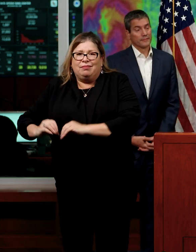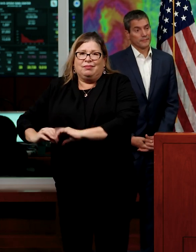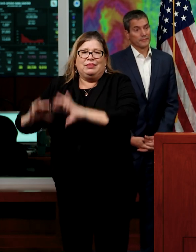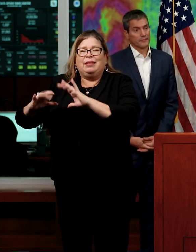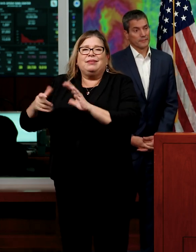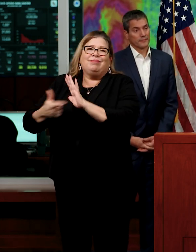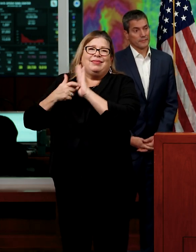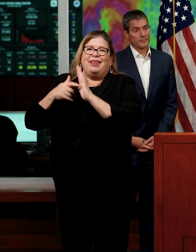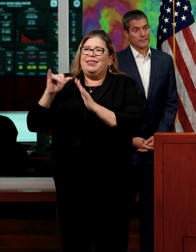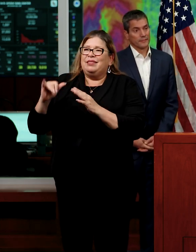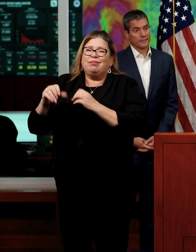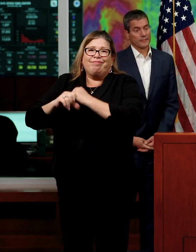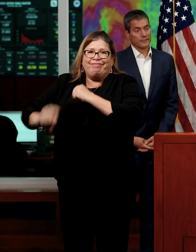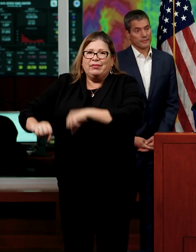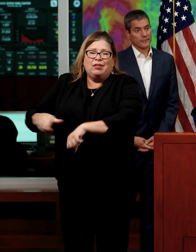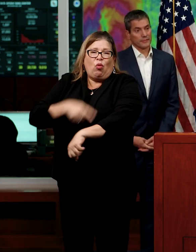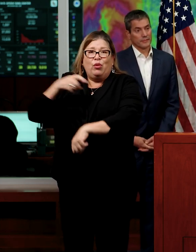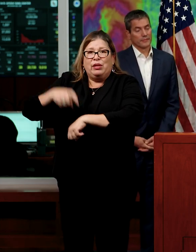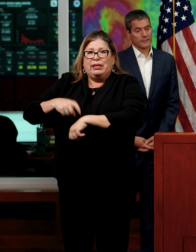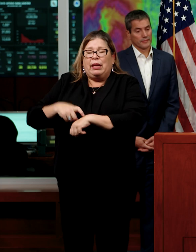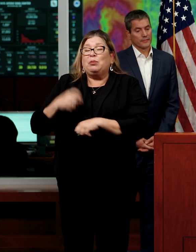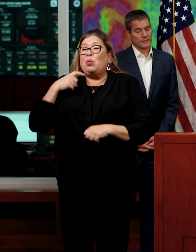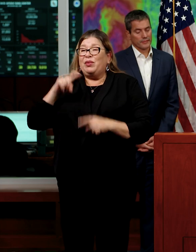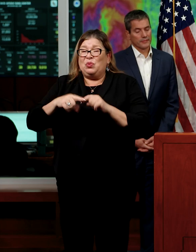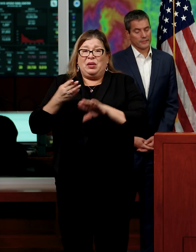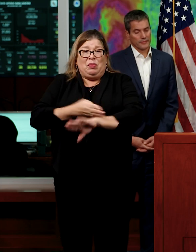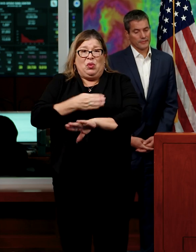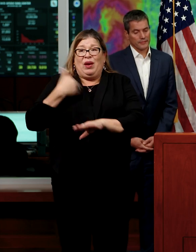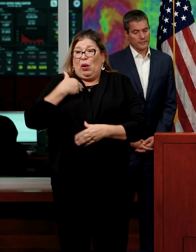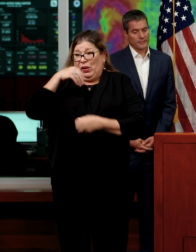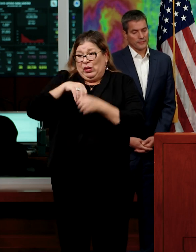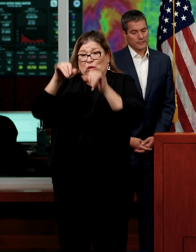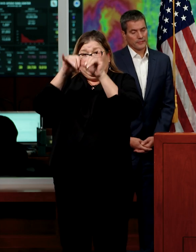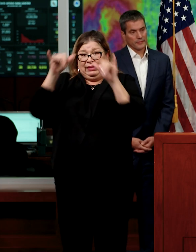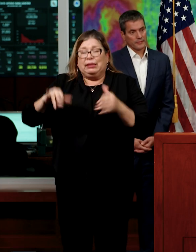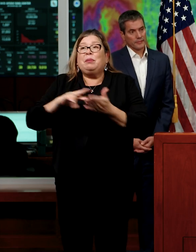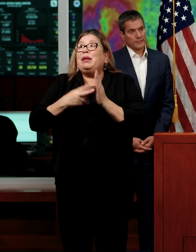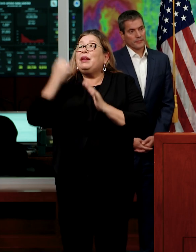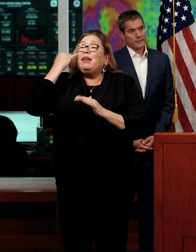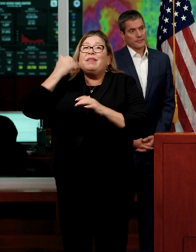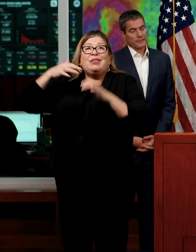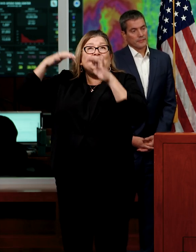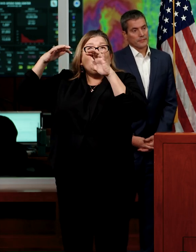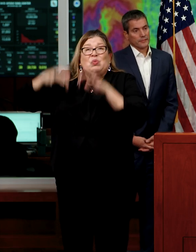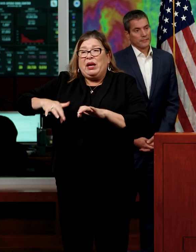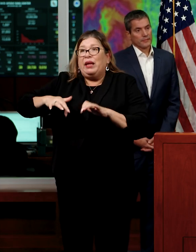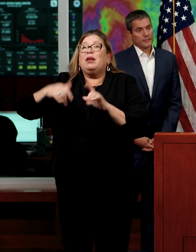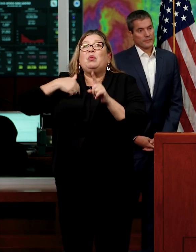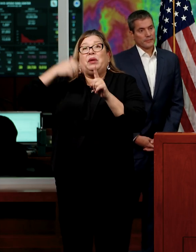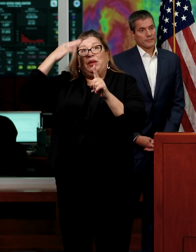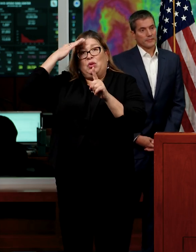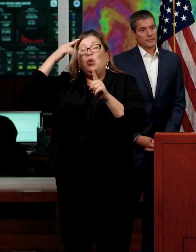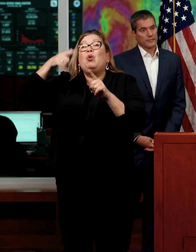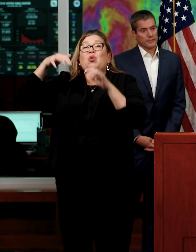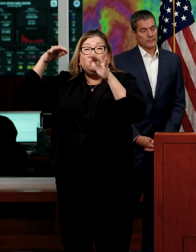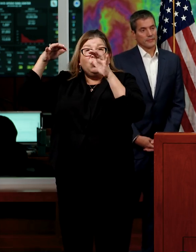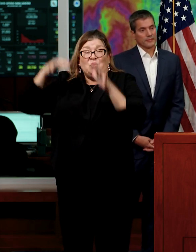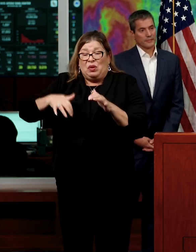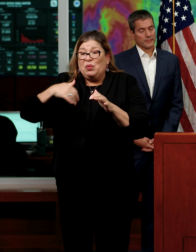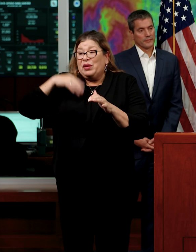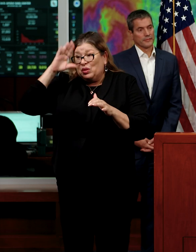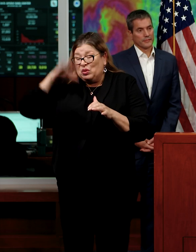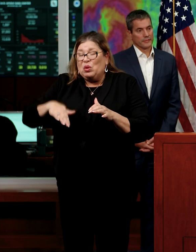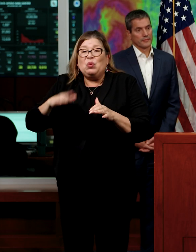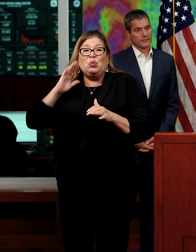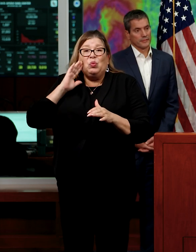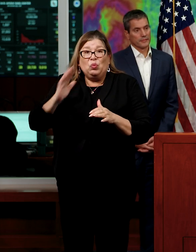to update our infrastructure so that when we have these events, we're really ready because we know the storm door is going to shut. We know we